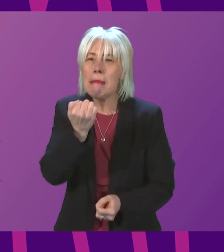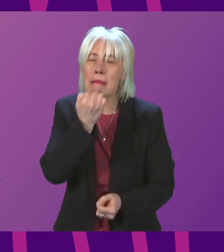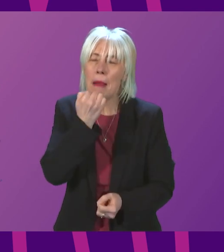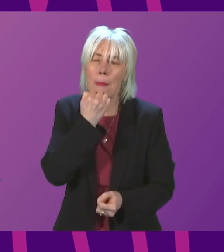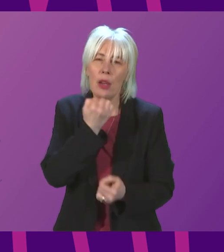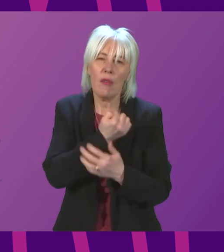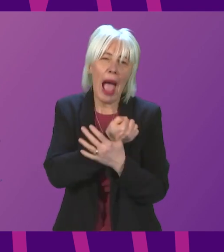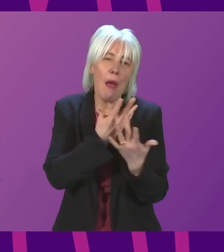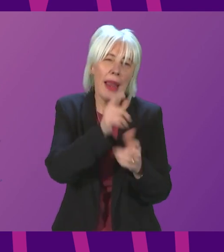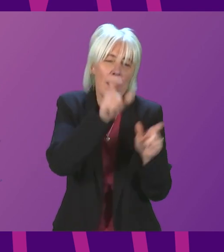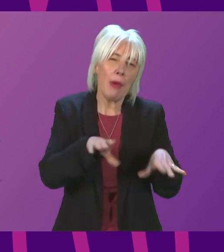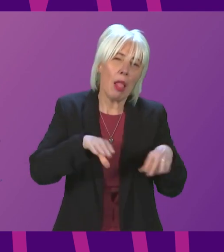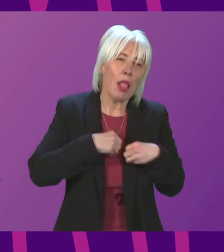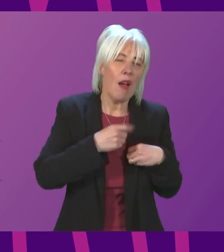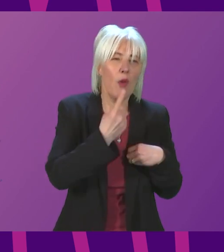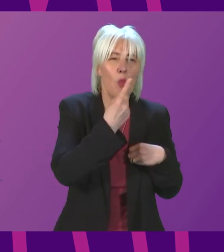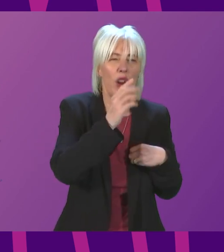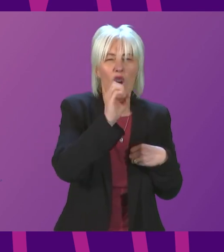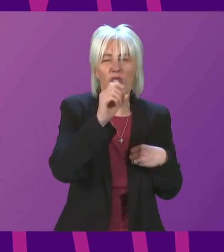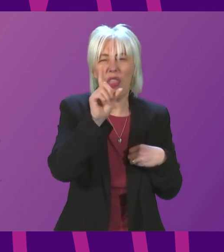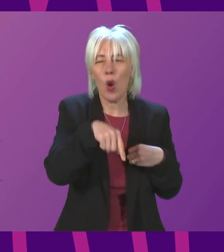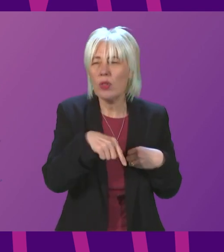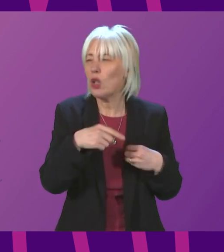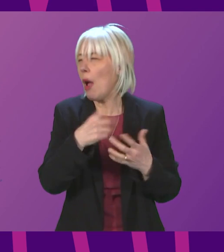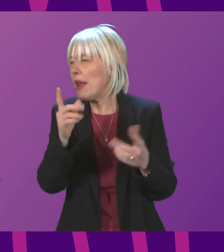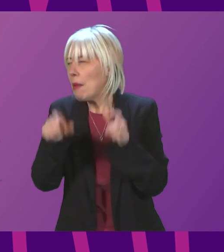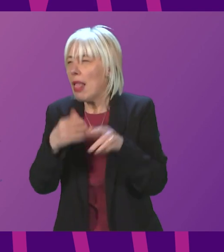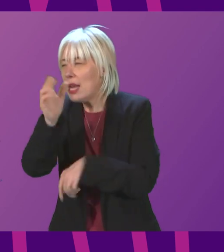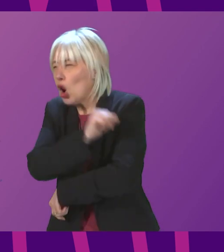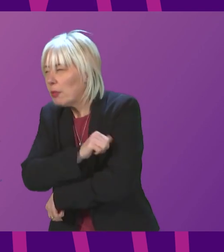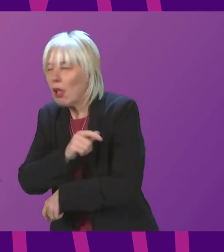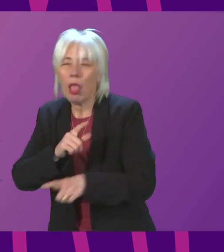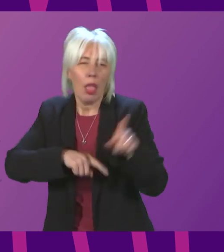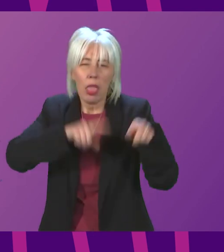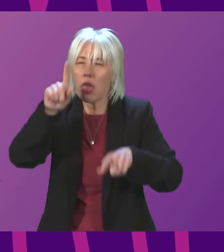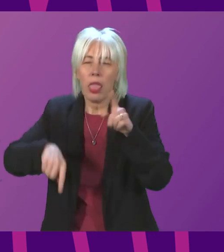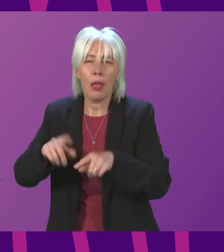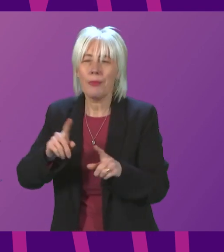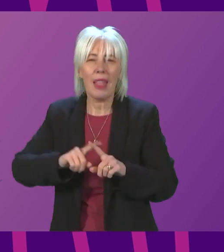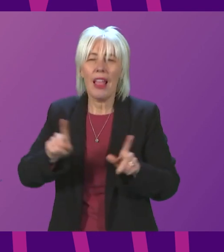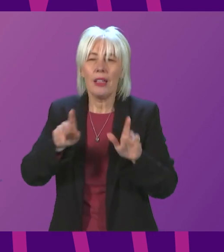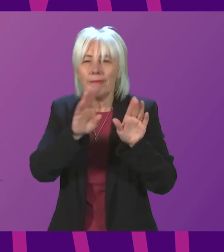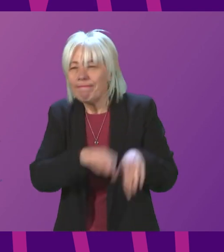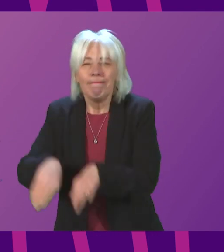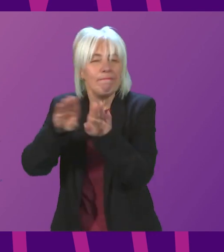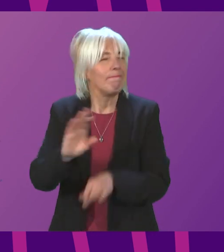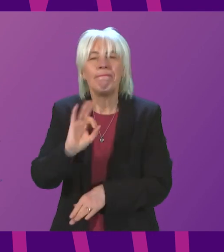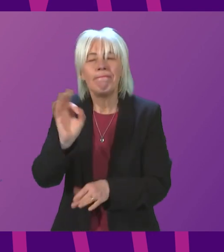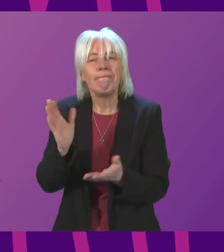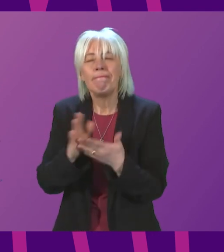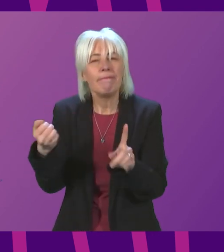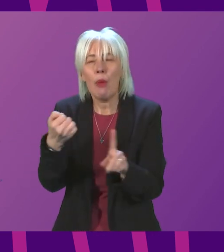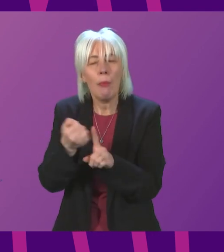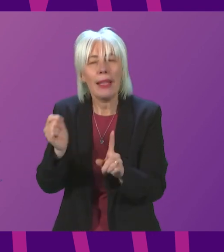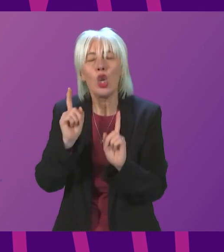,000 or numbers of people in hospital. And that is because different threats do not have a uniform impact. It stands